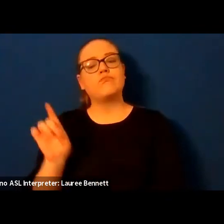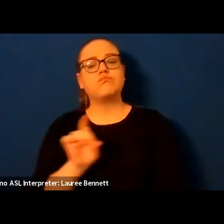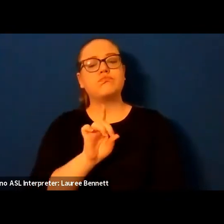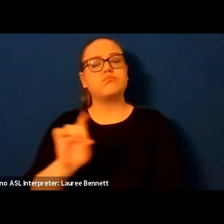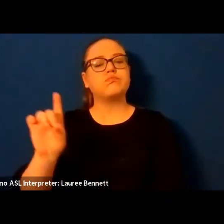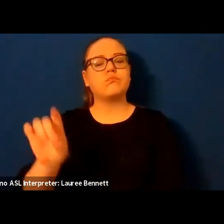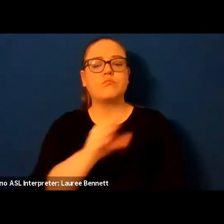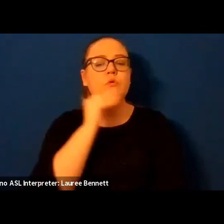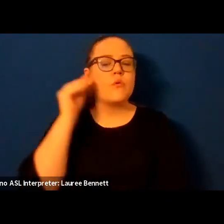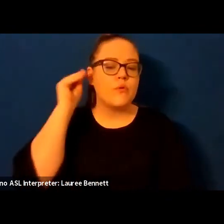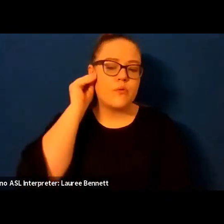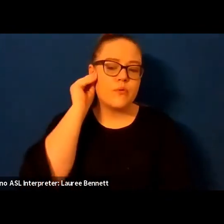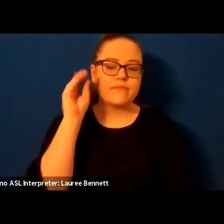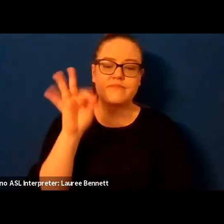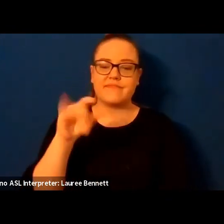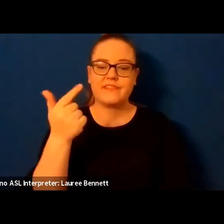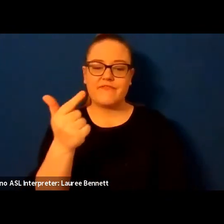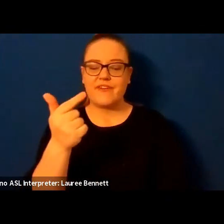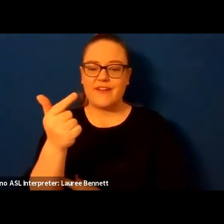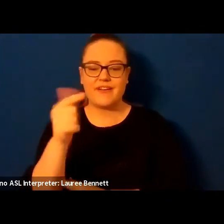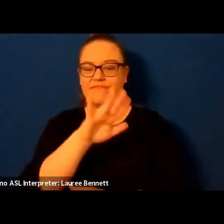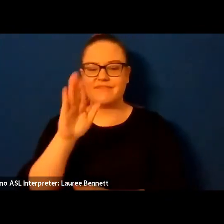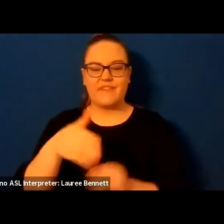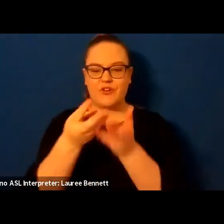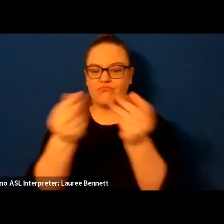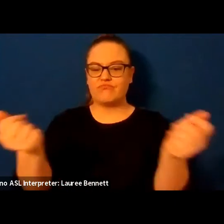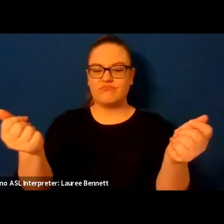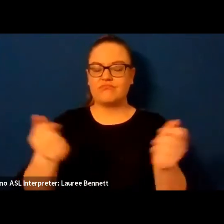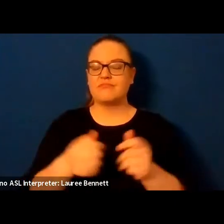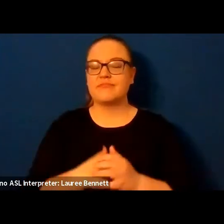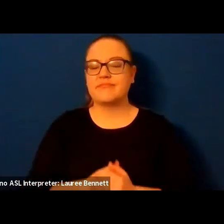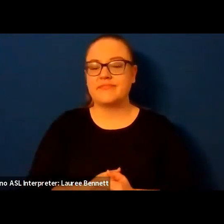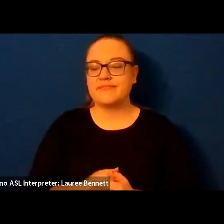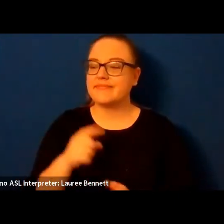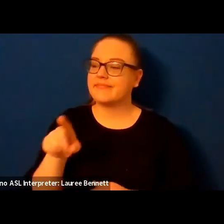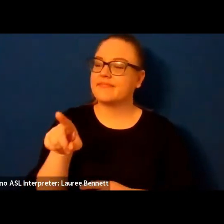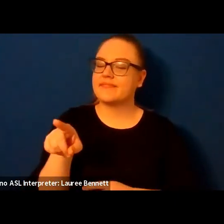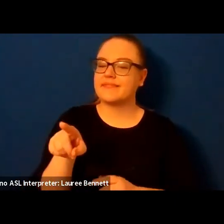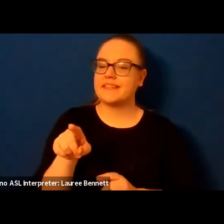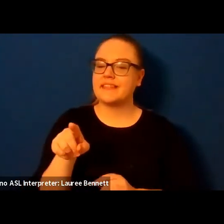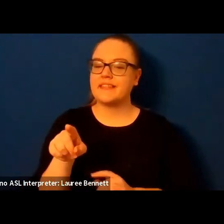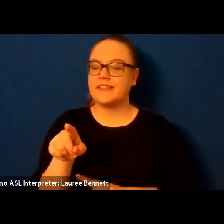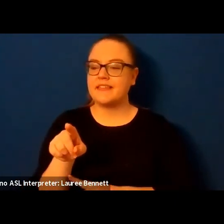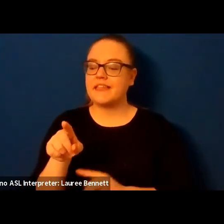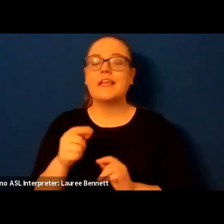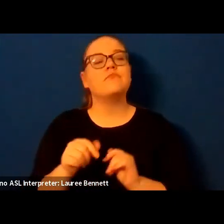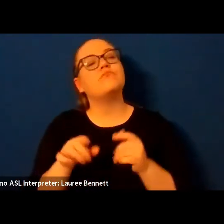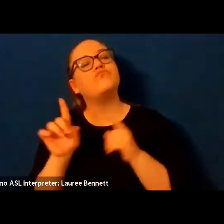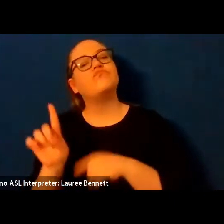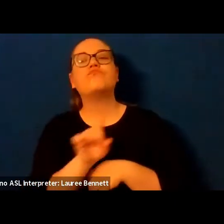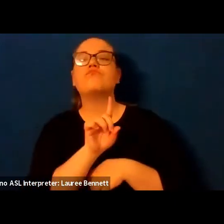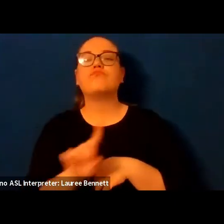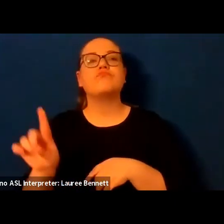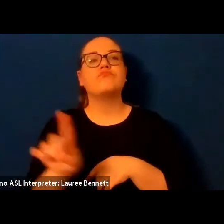through the cracks in the walls he lifts he glides he wheels in a vortex up the driveway comes